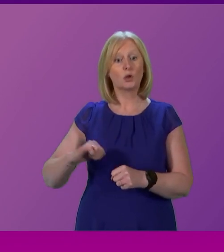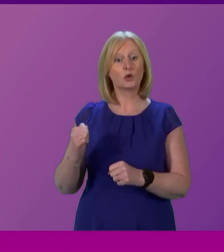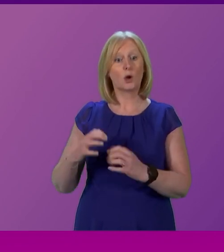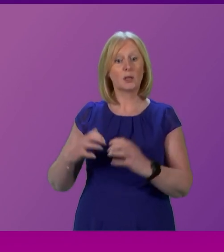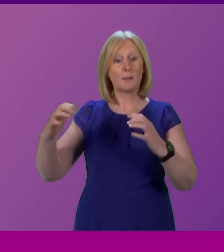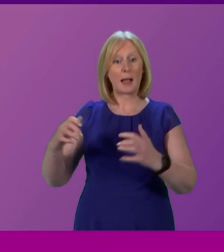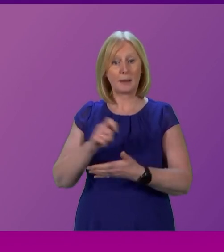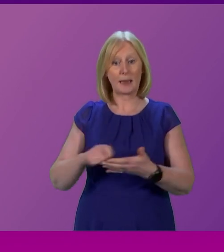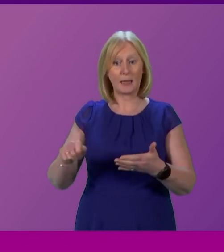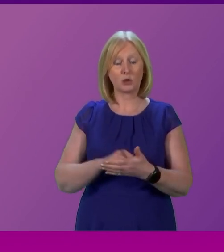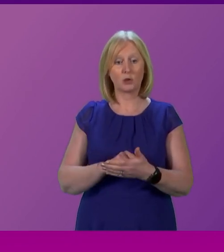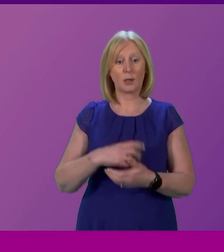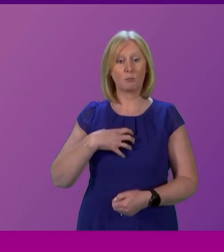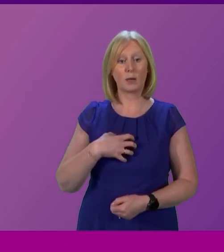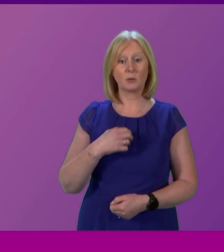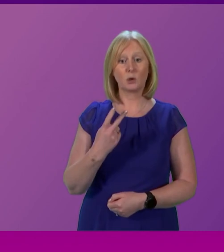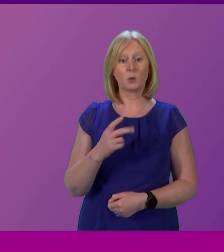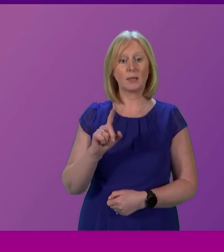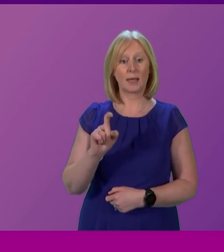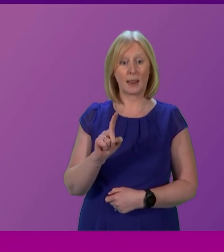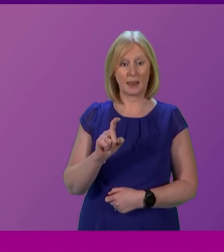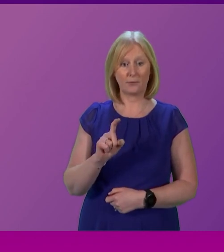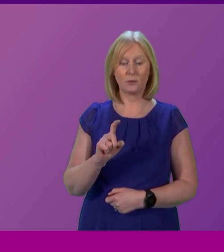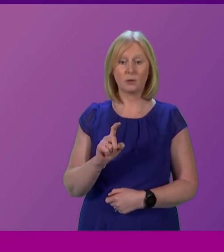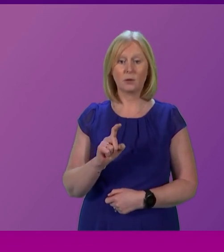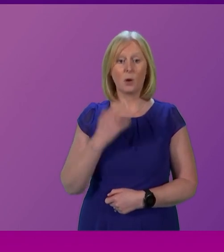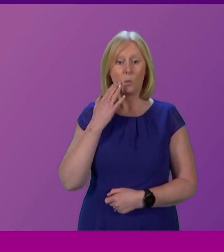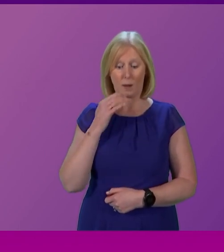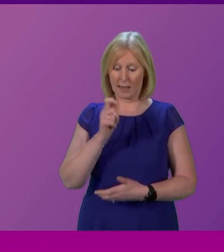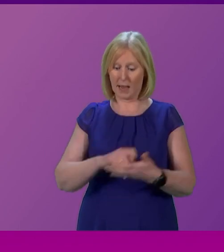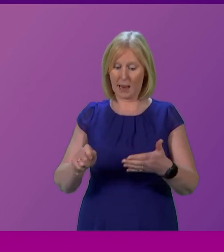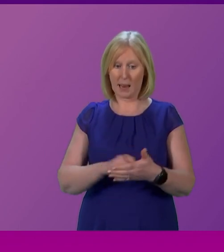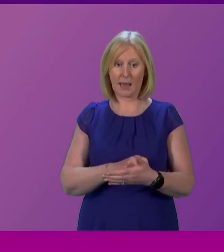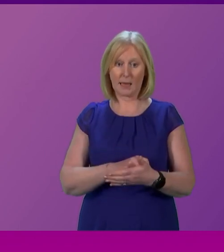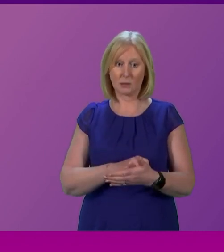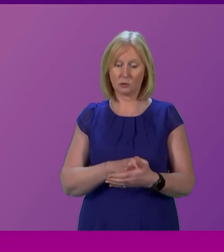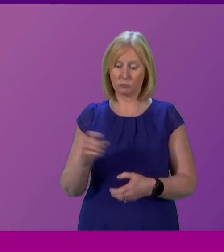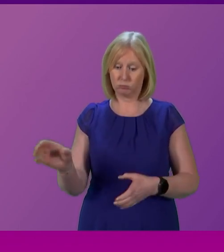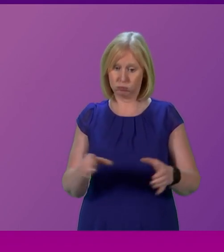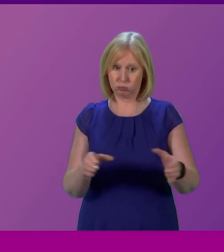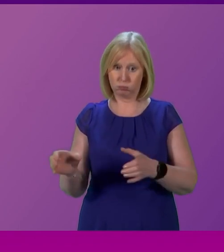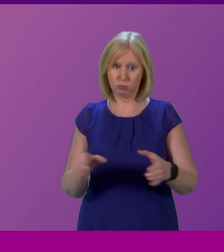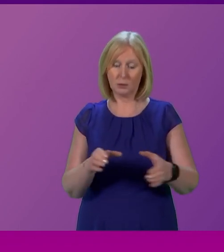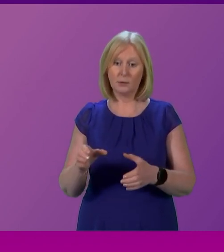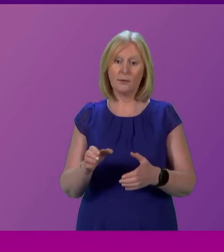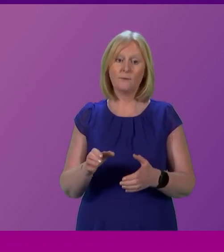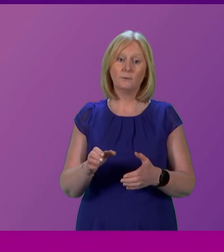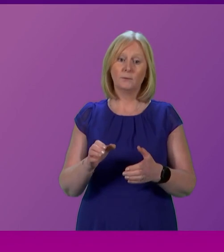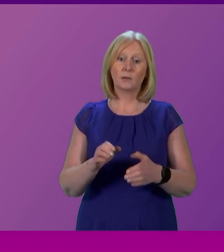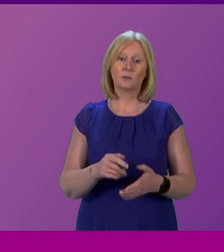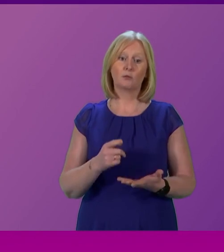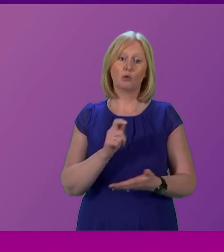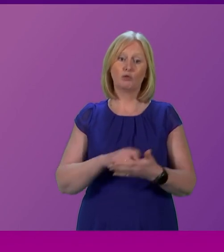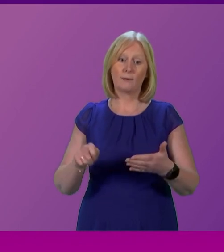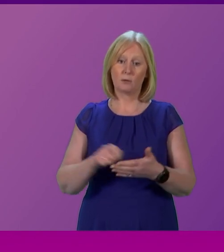precedent of the 2011 election is clear. When people elect a Parliament on a clear mandate to deliver a referendum, both of